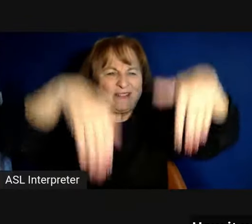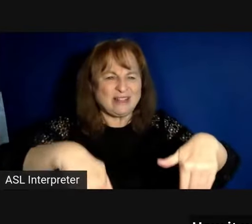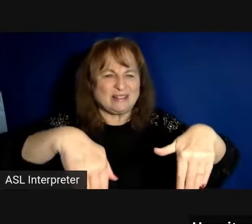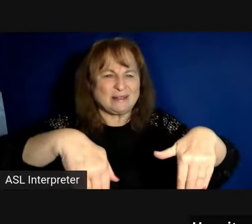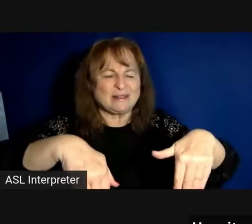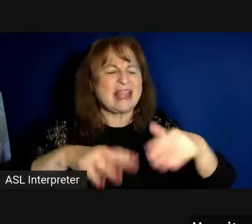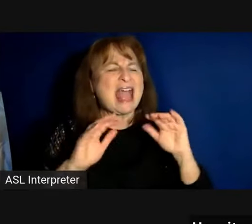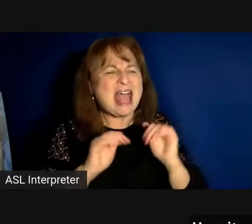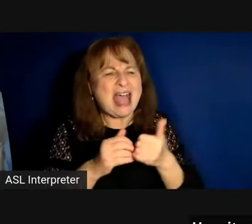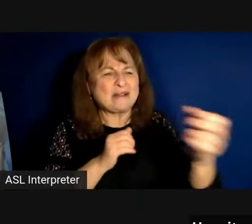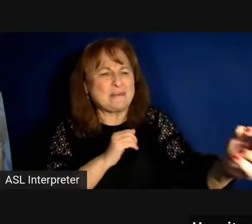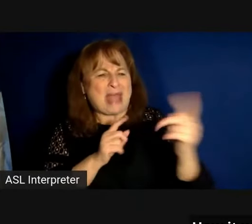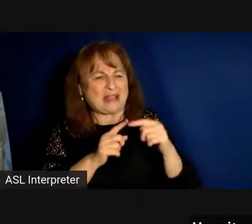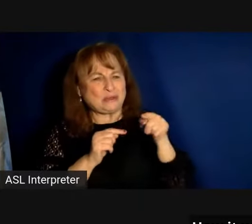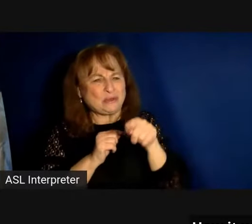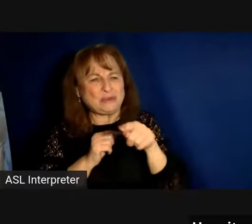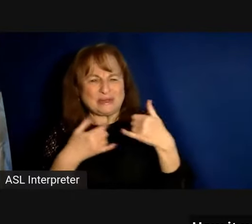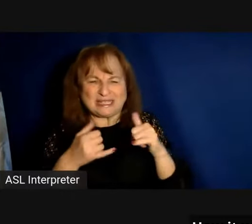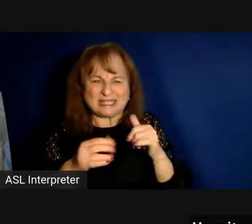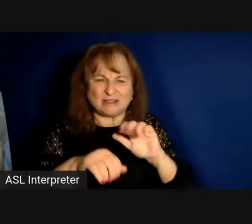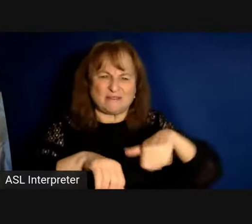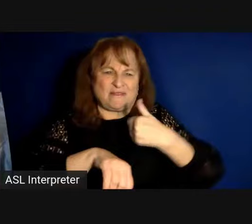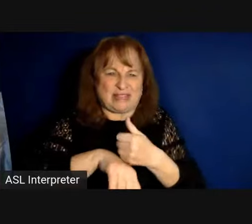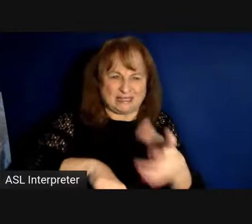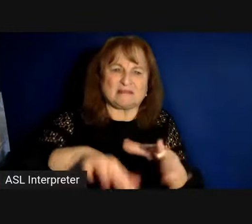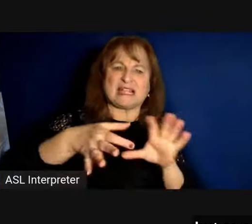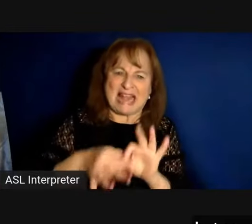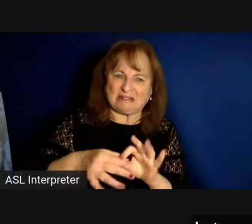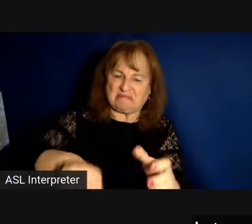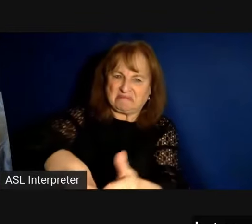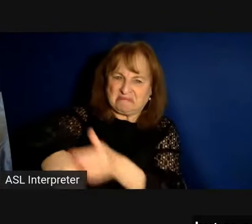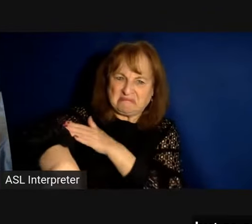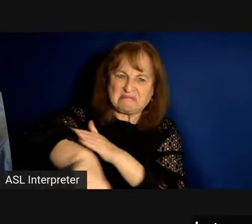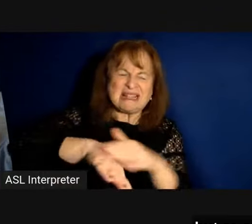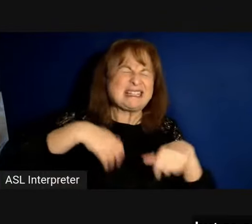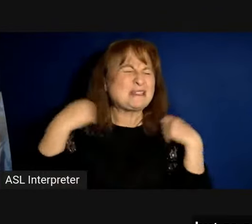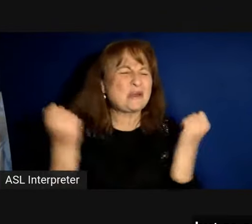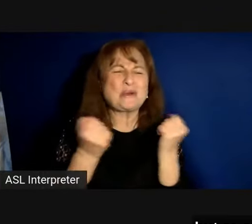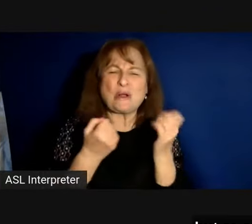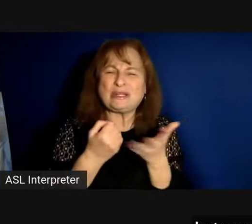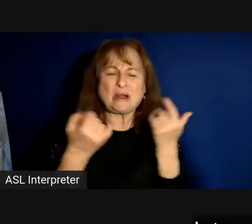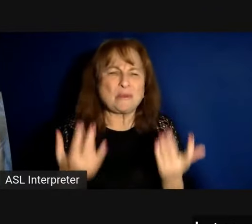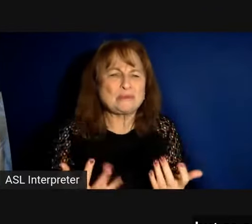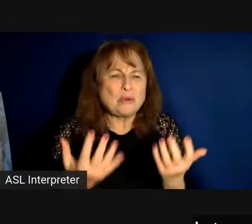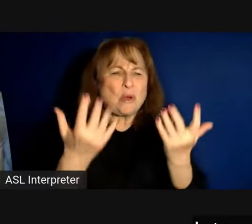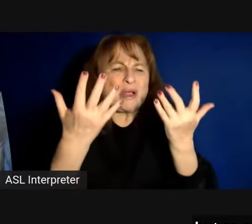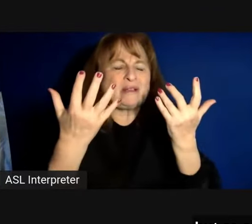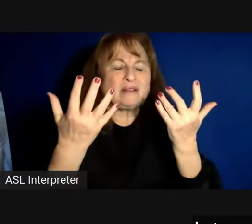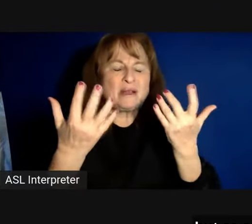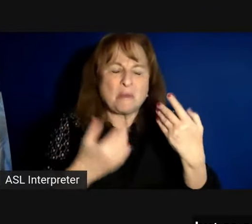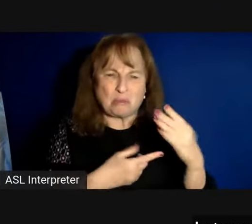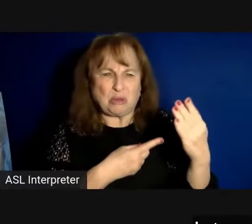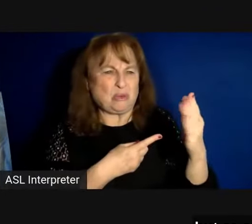how it was returned to you still fixed to your own but so cold it nearly boiled so blue